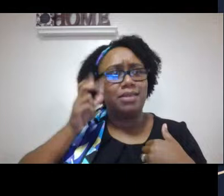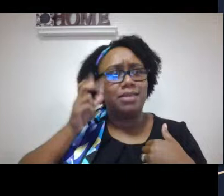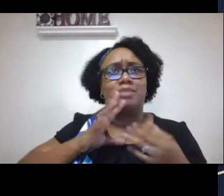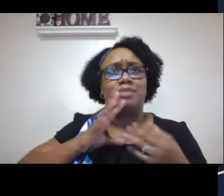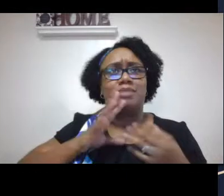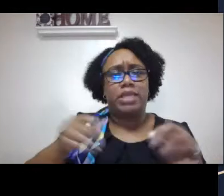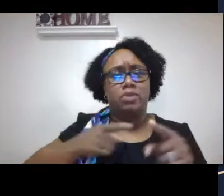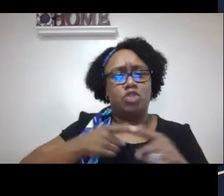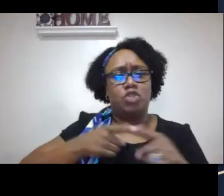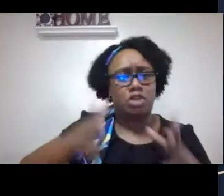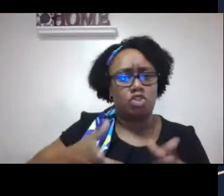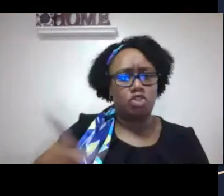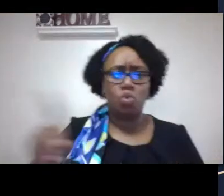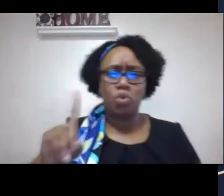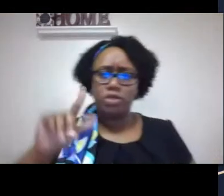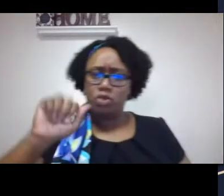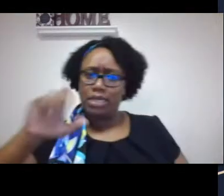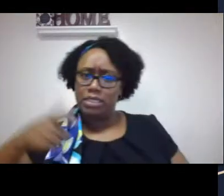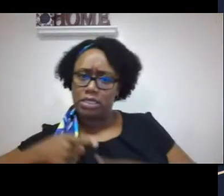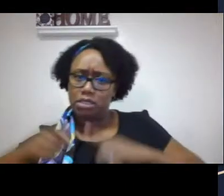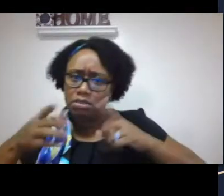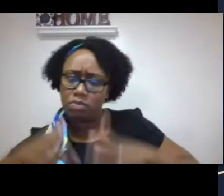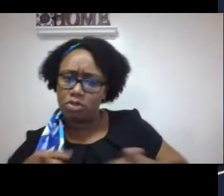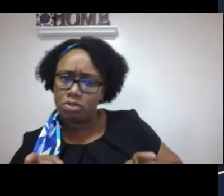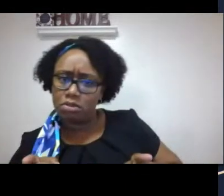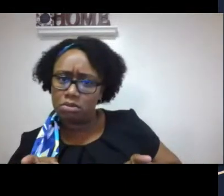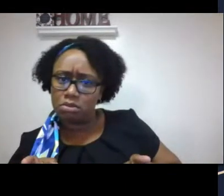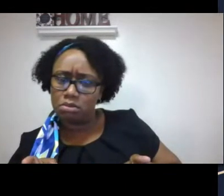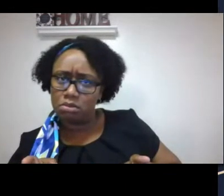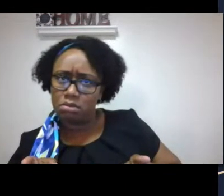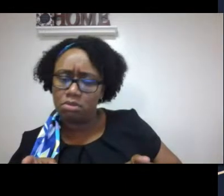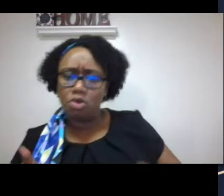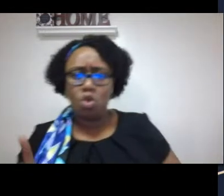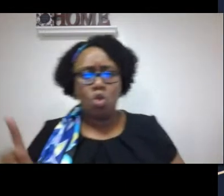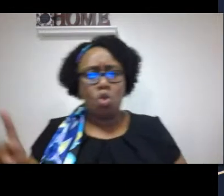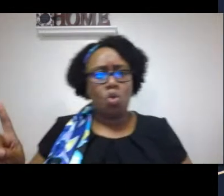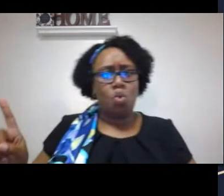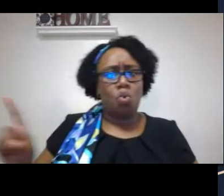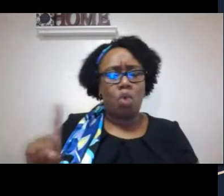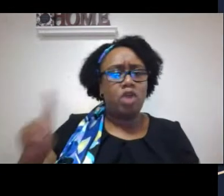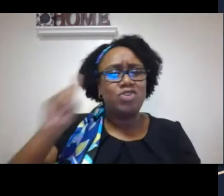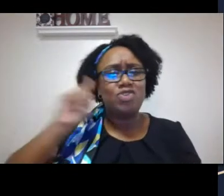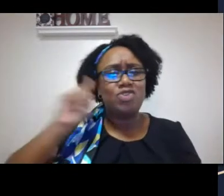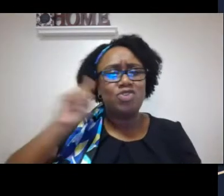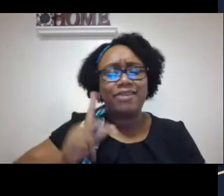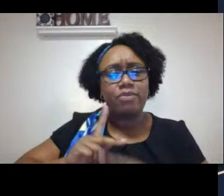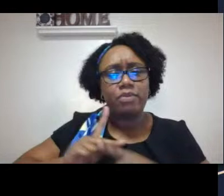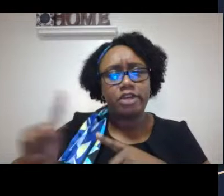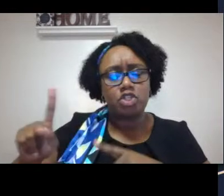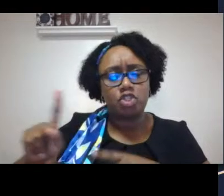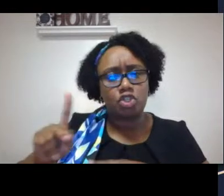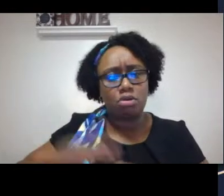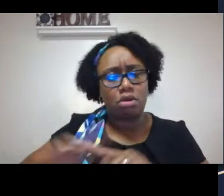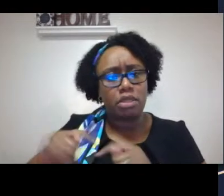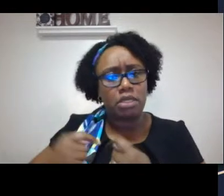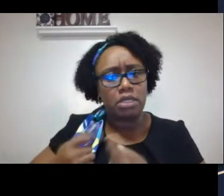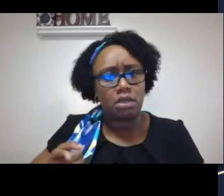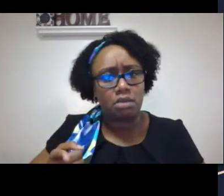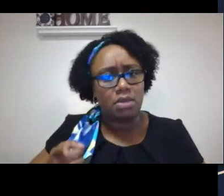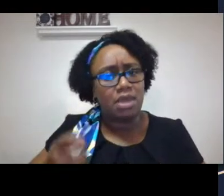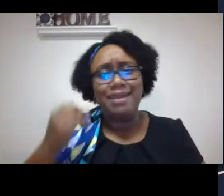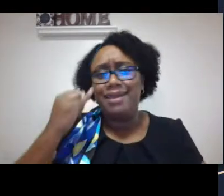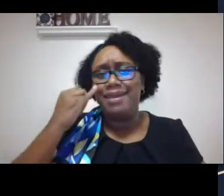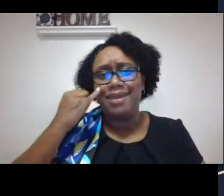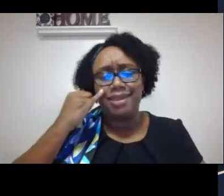However, one individual is lacking. Where is the ASL specialist? If they have a hearing and